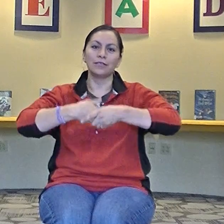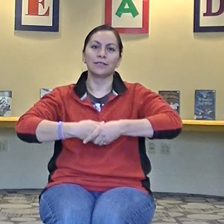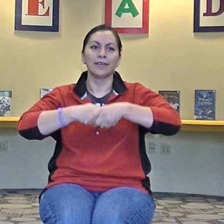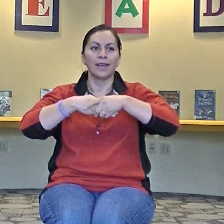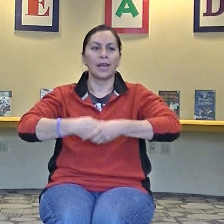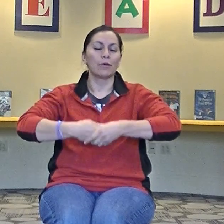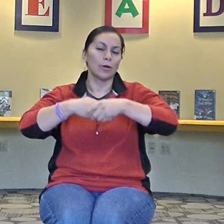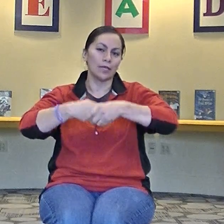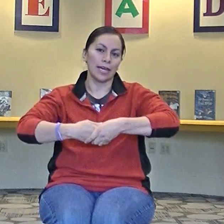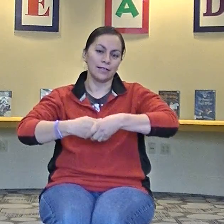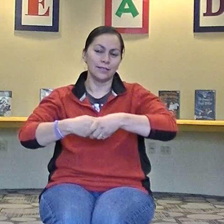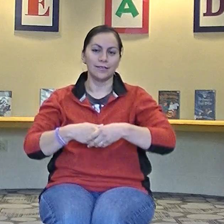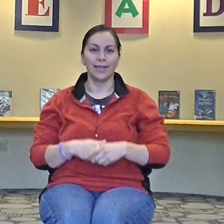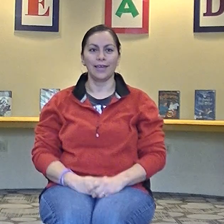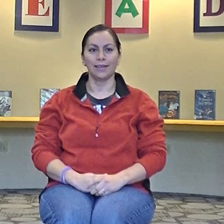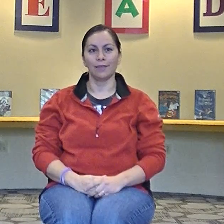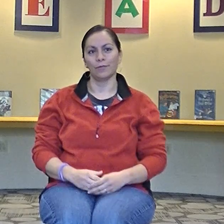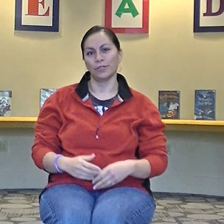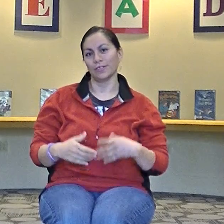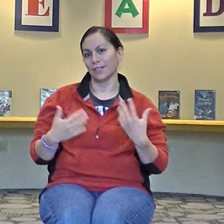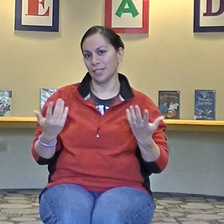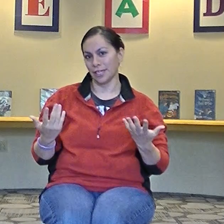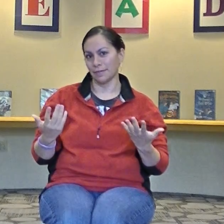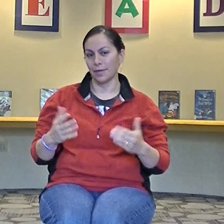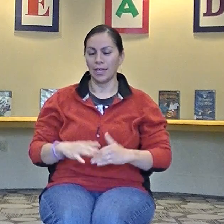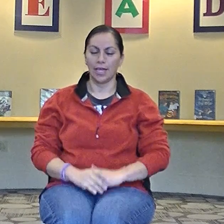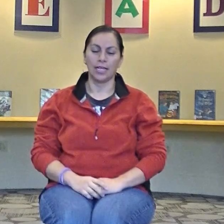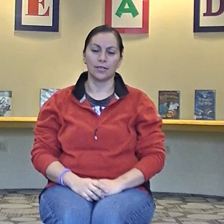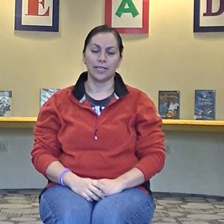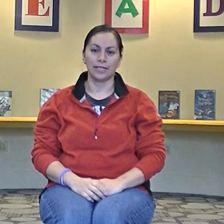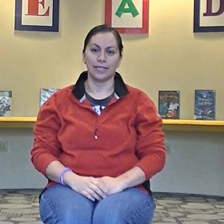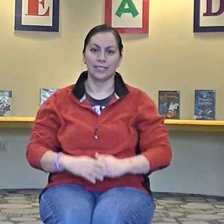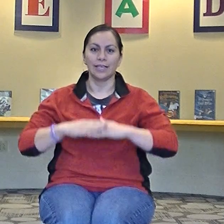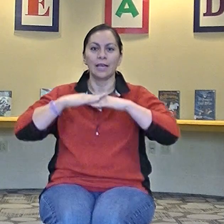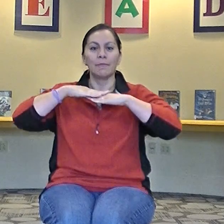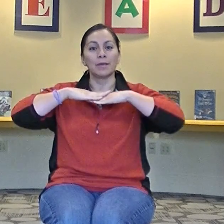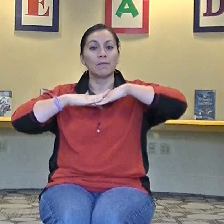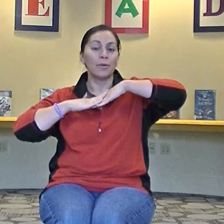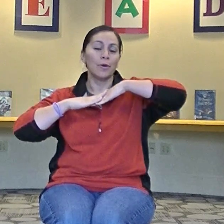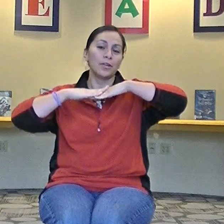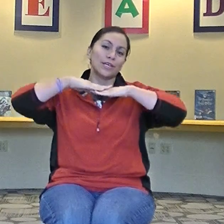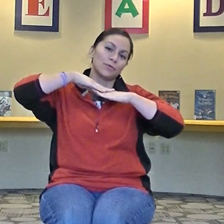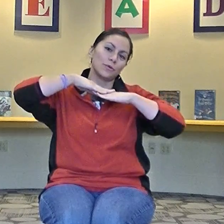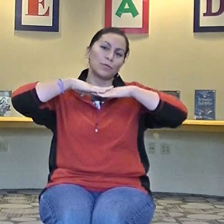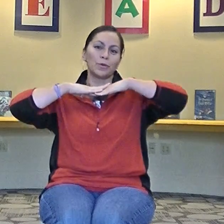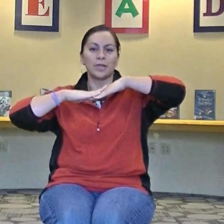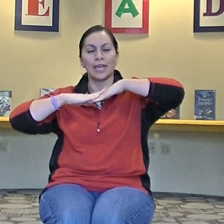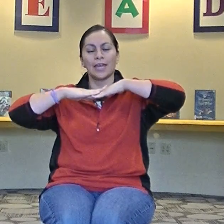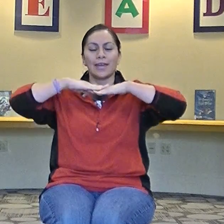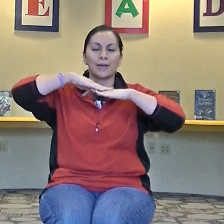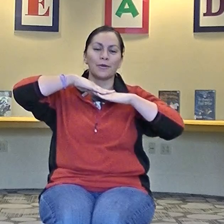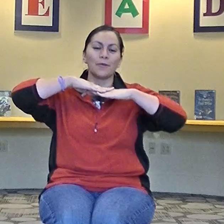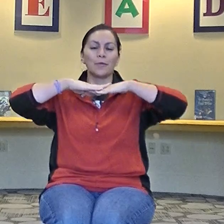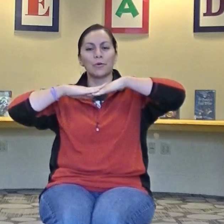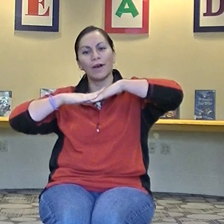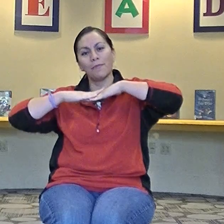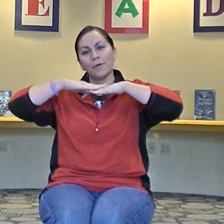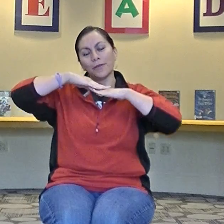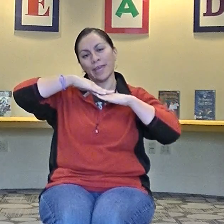and we hold hands and then we'll just start singing and it goes like this. Pimpon es un muñeco muy guapo y de